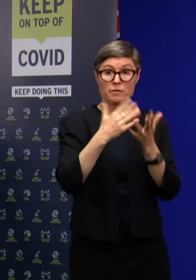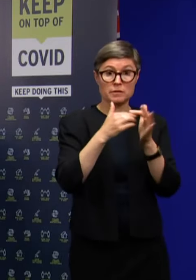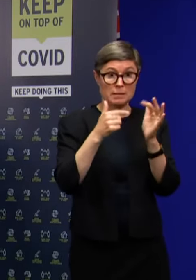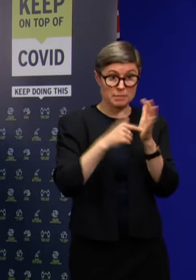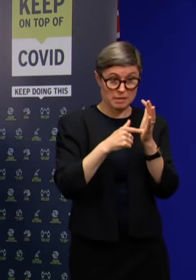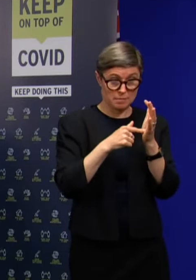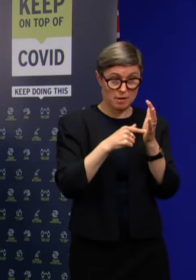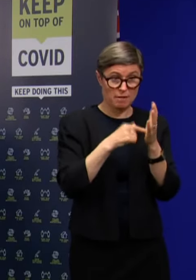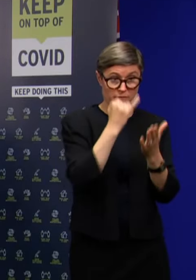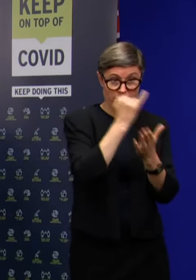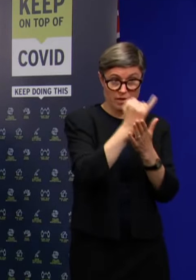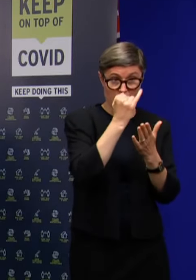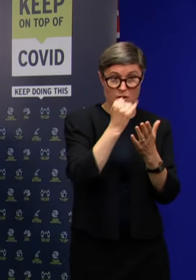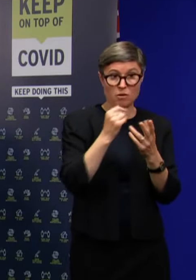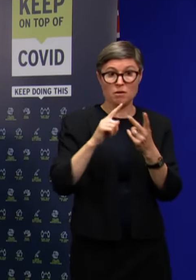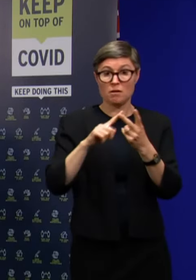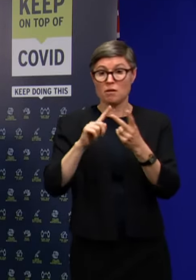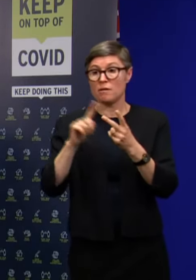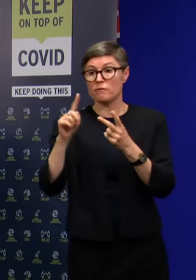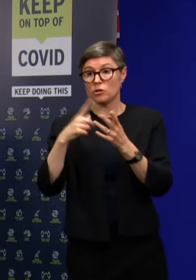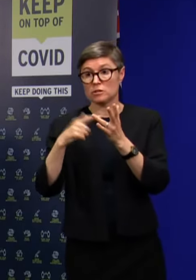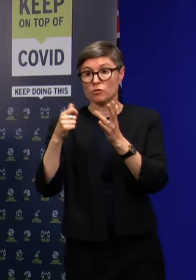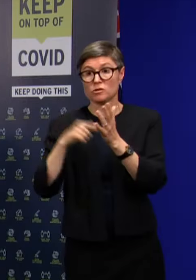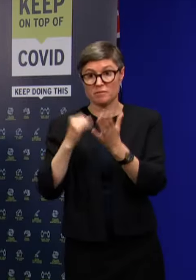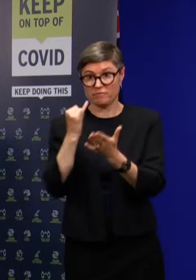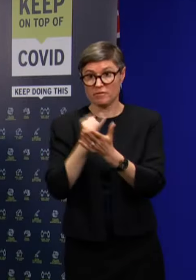and also on the 1st of October.